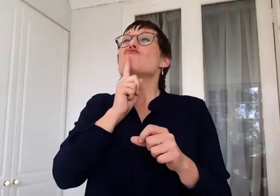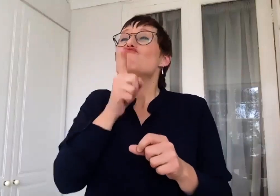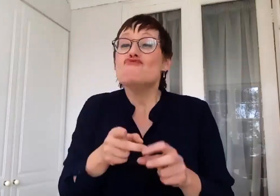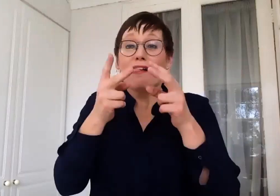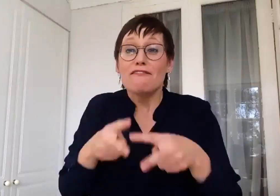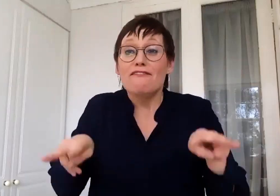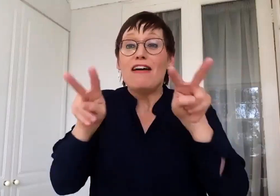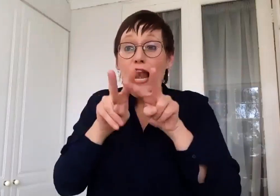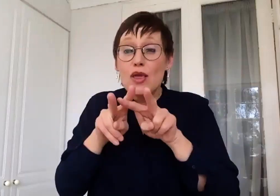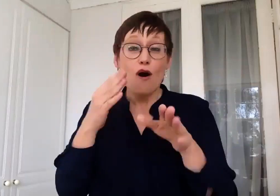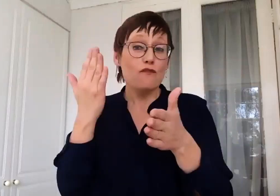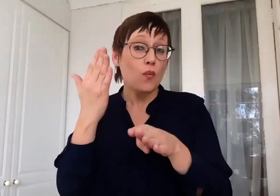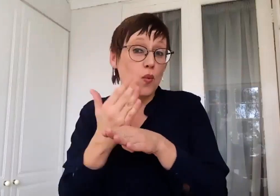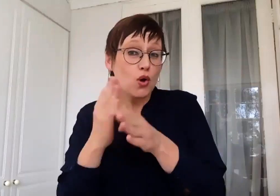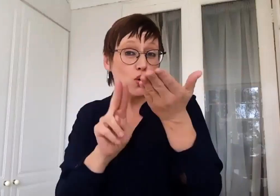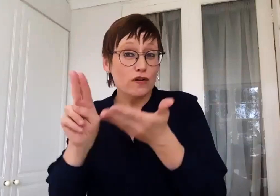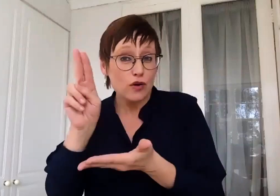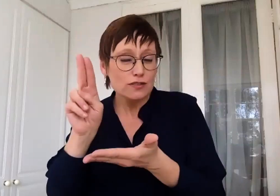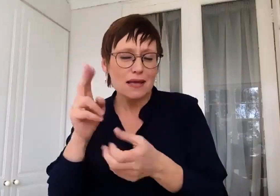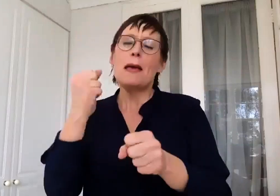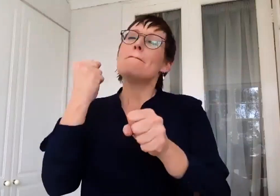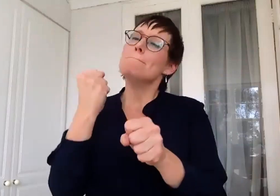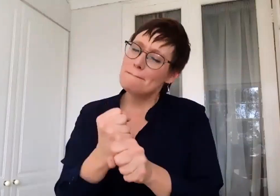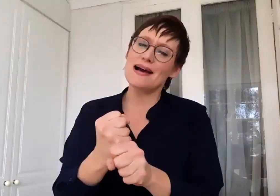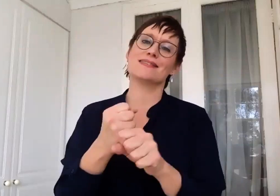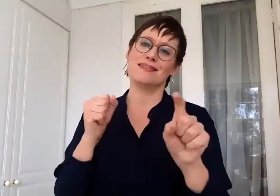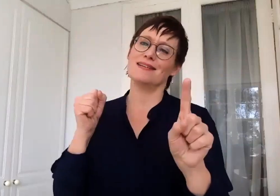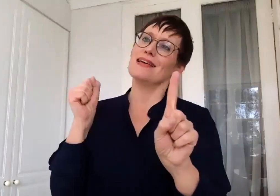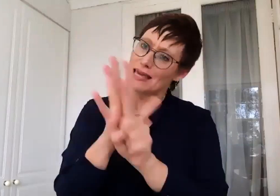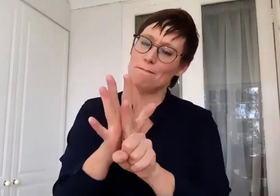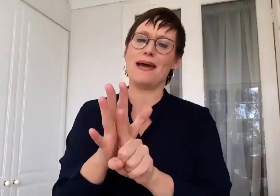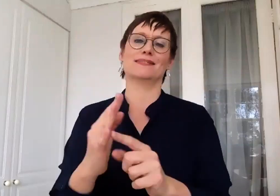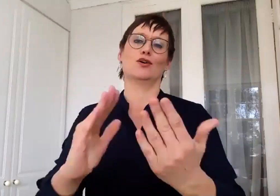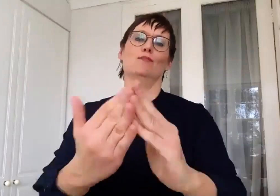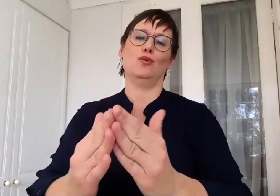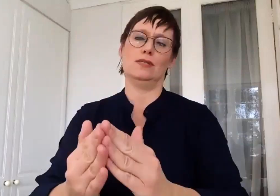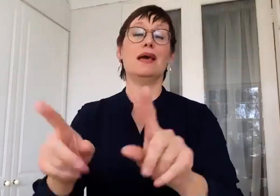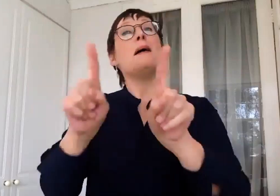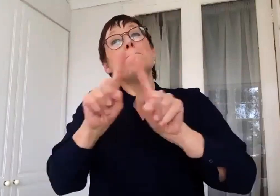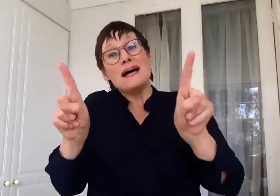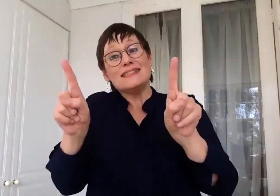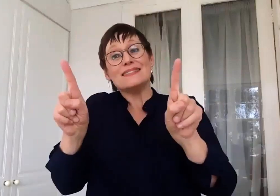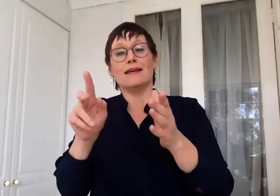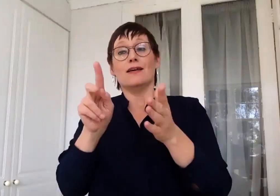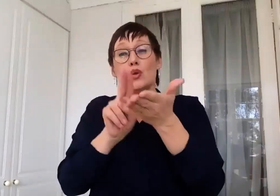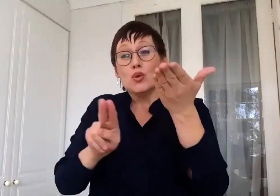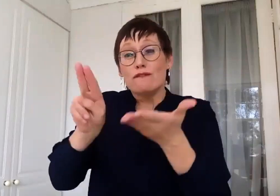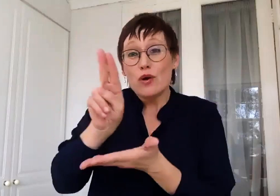what? But I think the whole thing of publish or perish is really real. And if we just do things anecdotally to make people